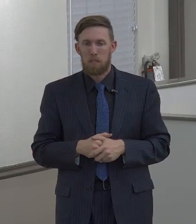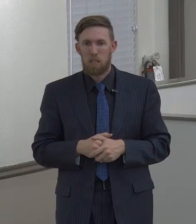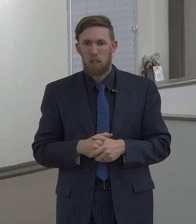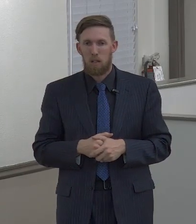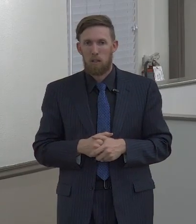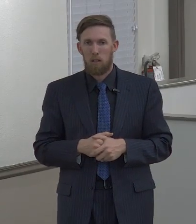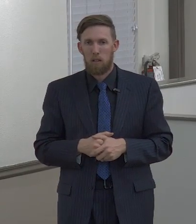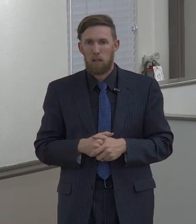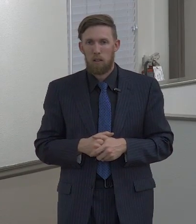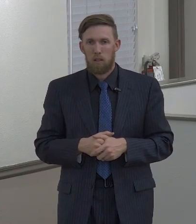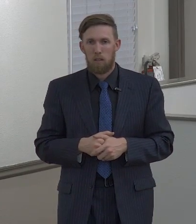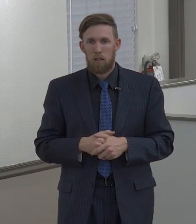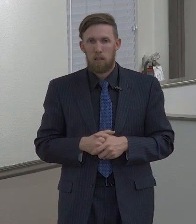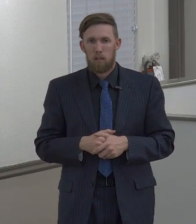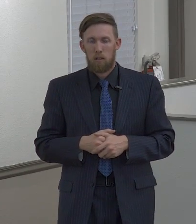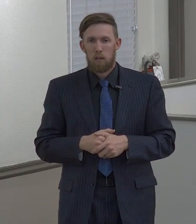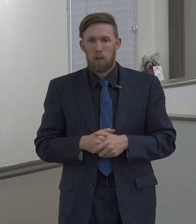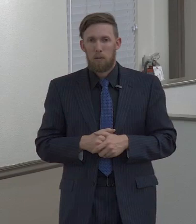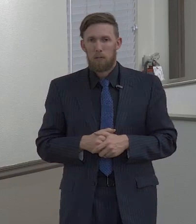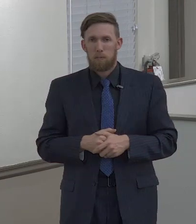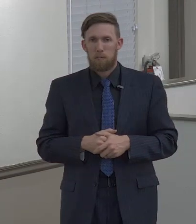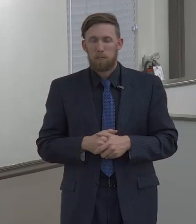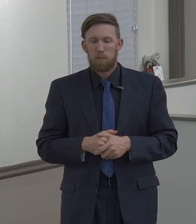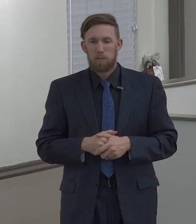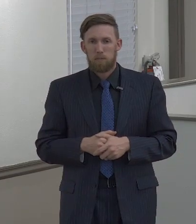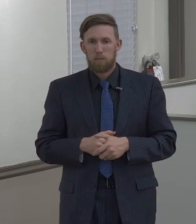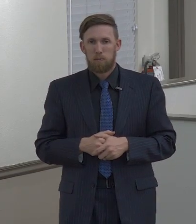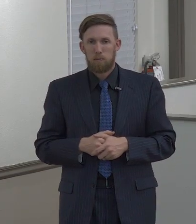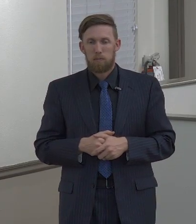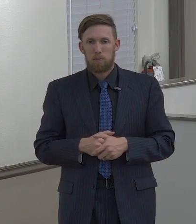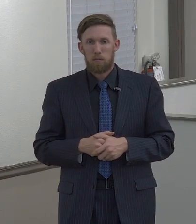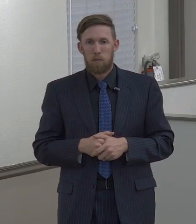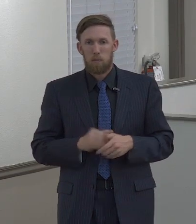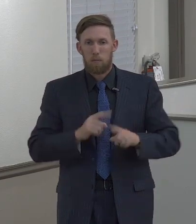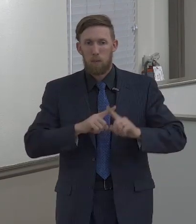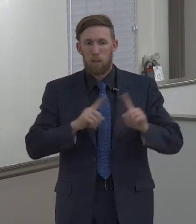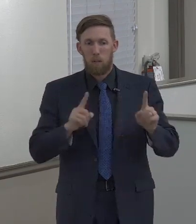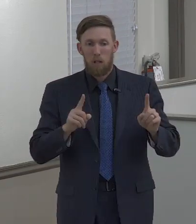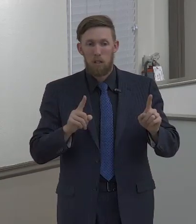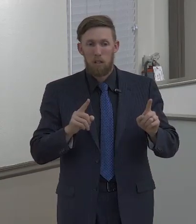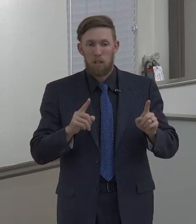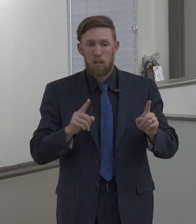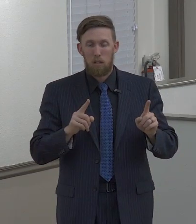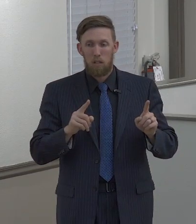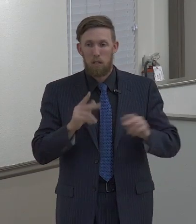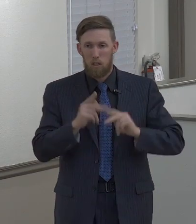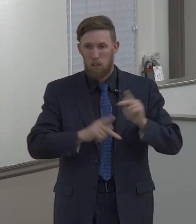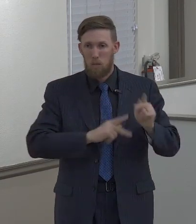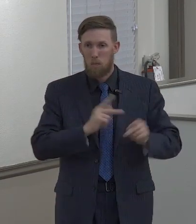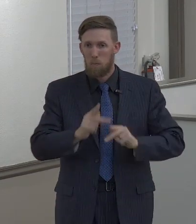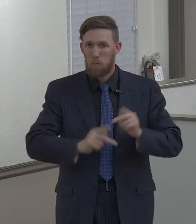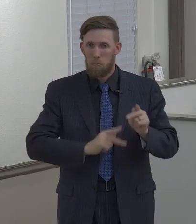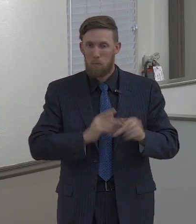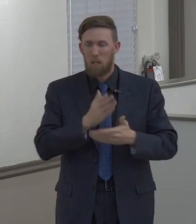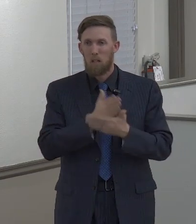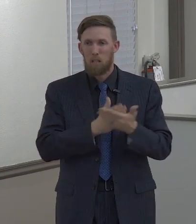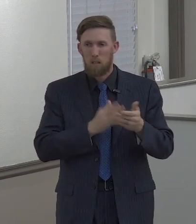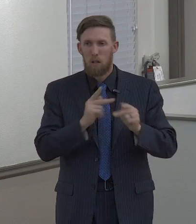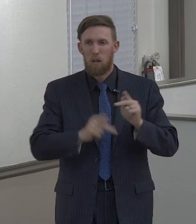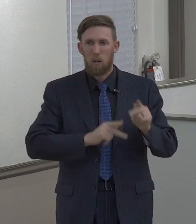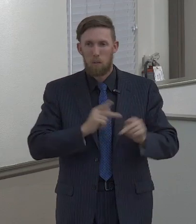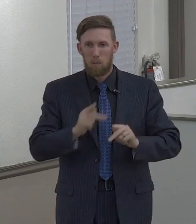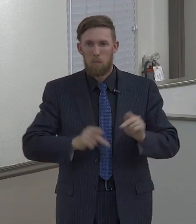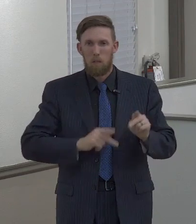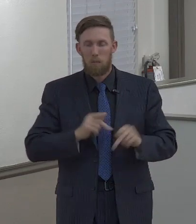lay them all out. They're going to avoid those things. But here's the thing. There are still people out there. There are